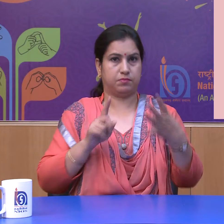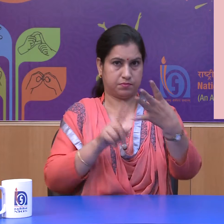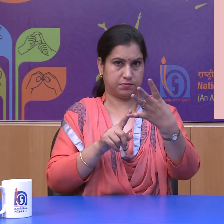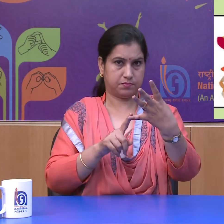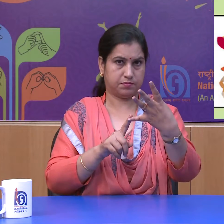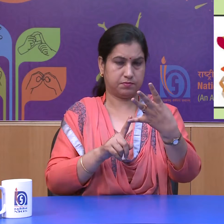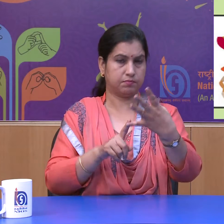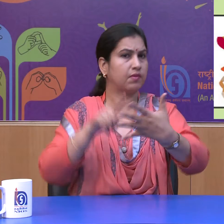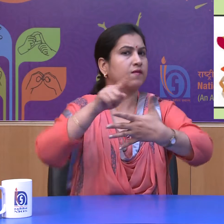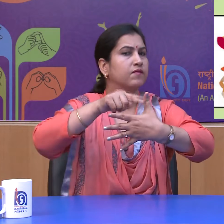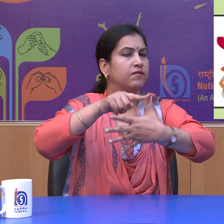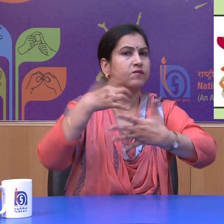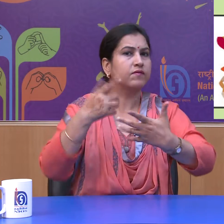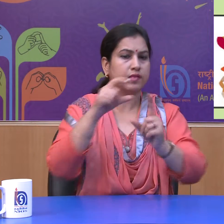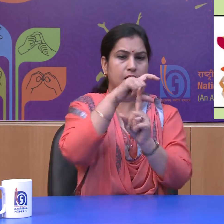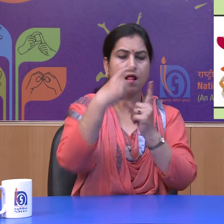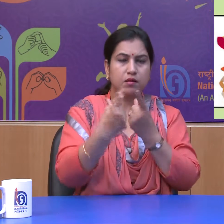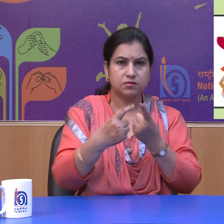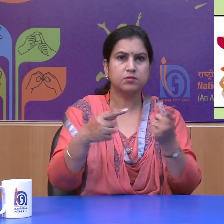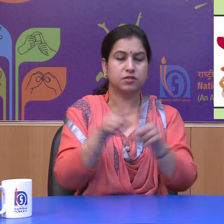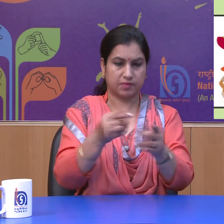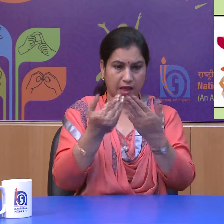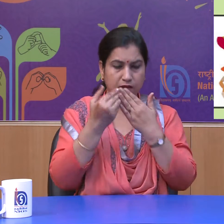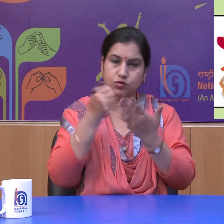Fifth is cultural and educational rights.